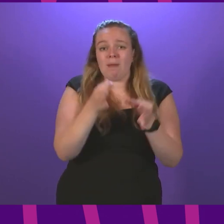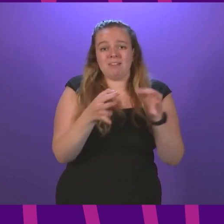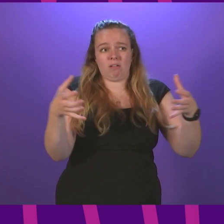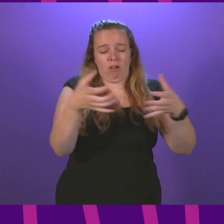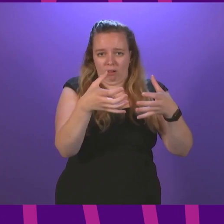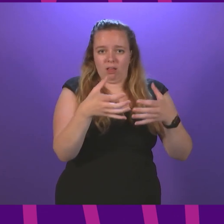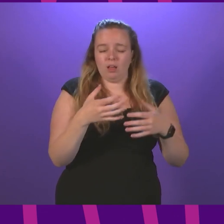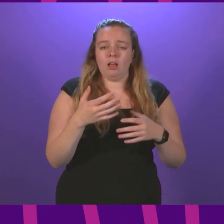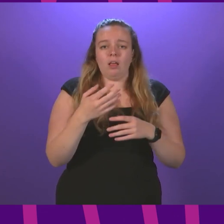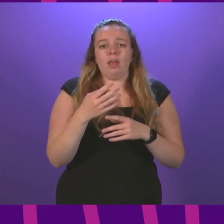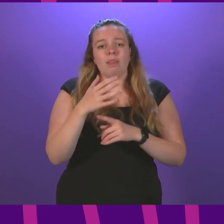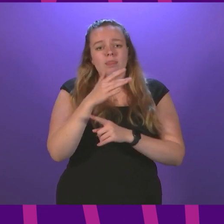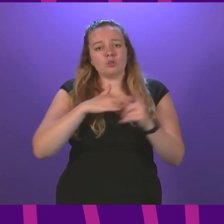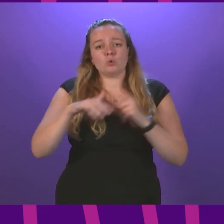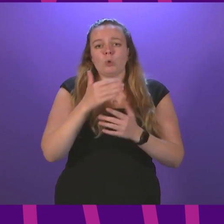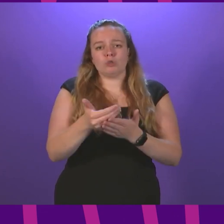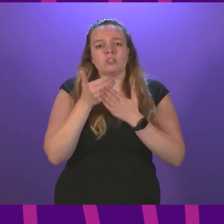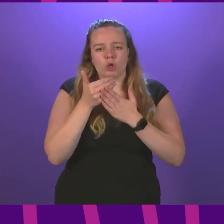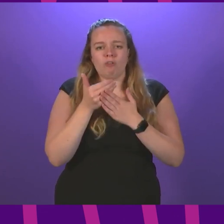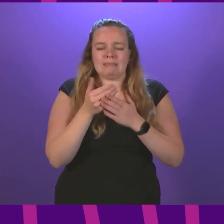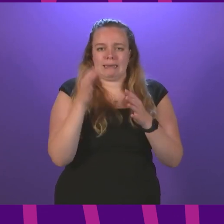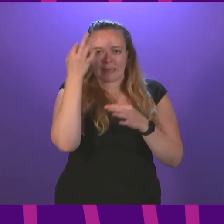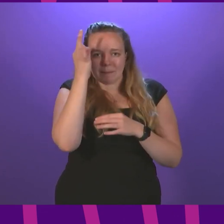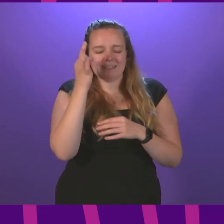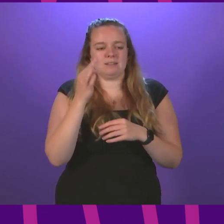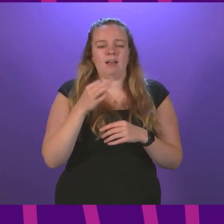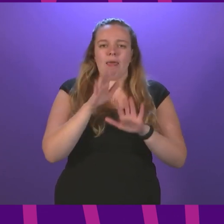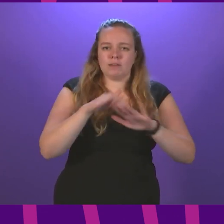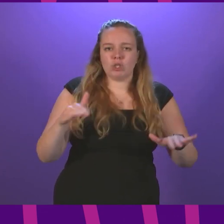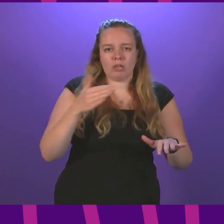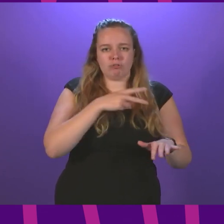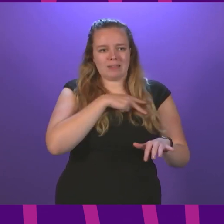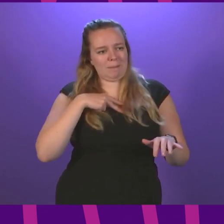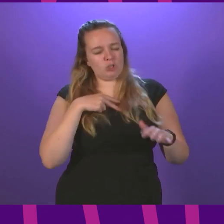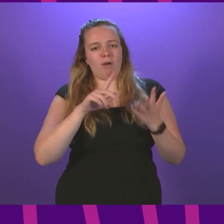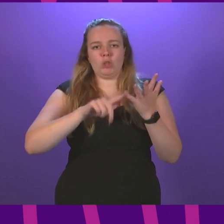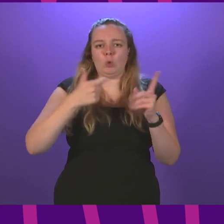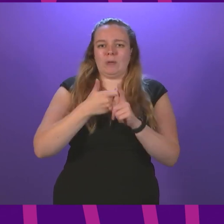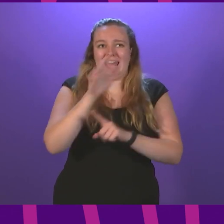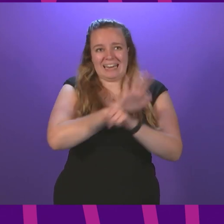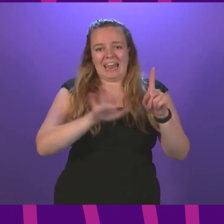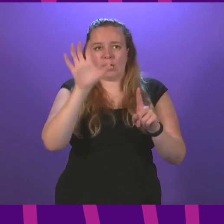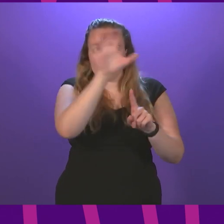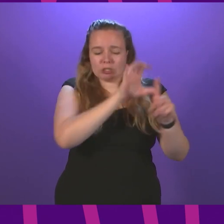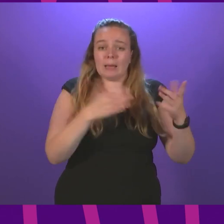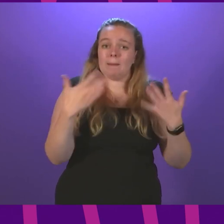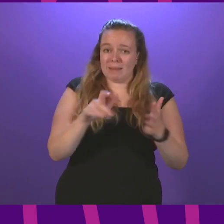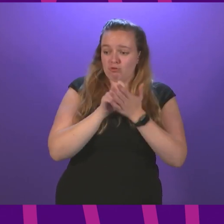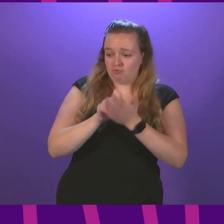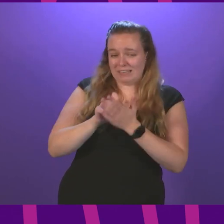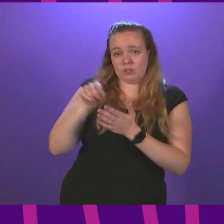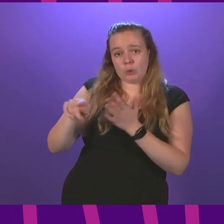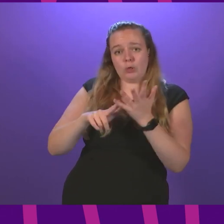The four social security committees and the four children's commissioners of the UK nations have written to the UK Government too,